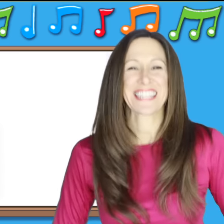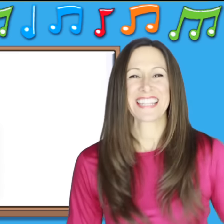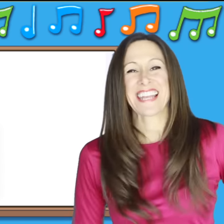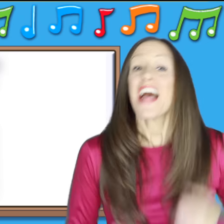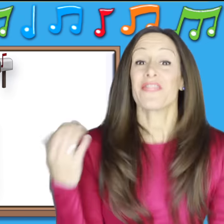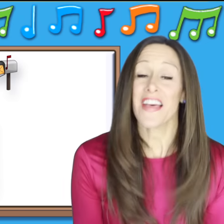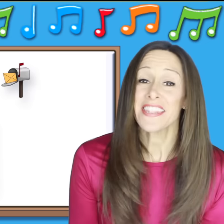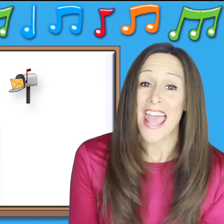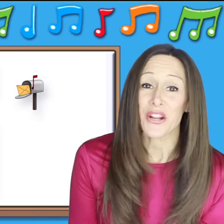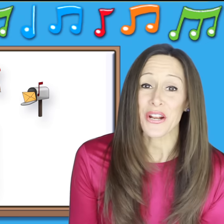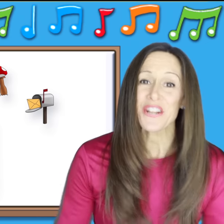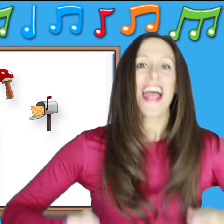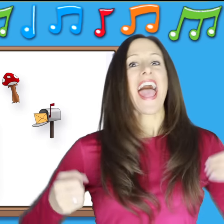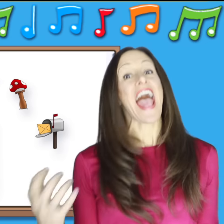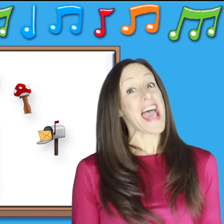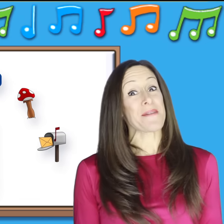The letter M